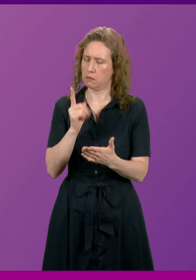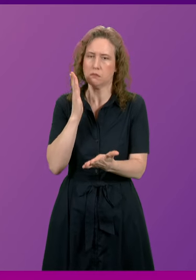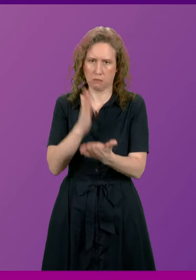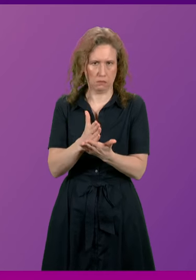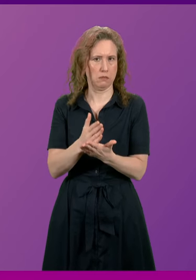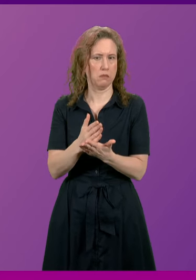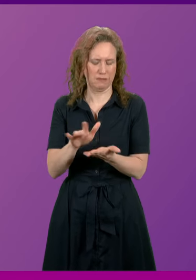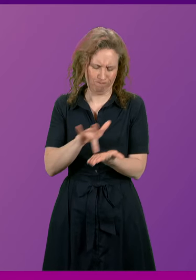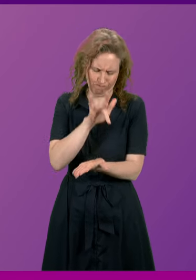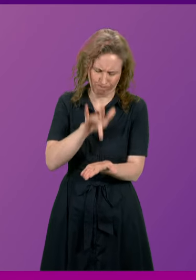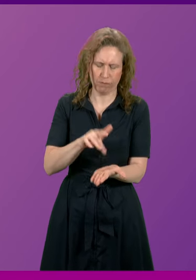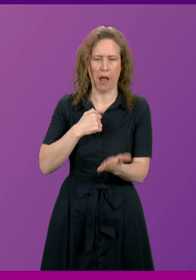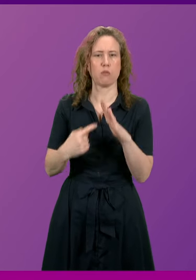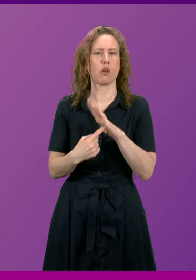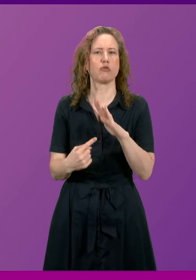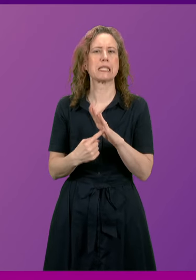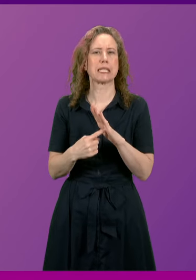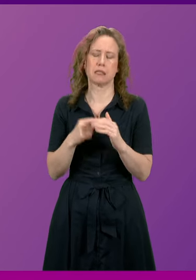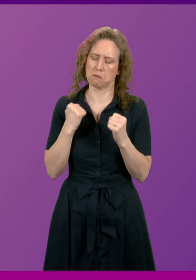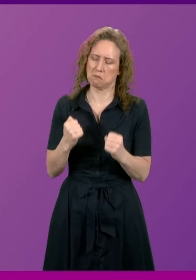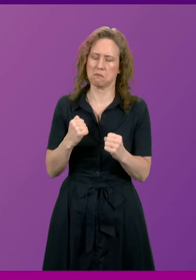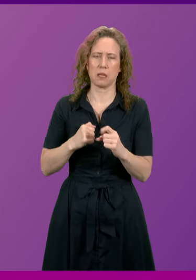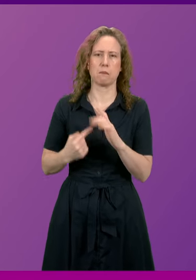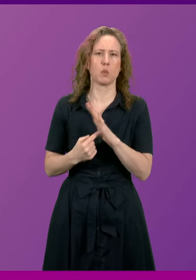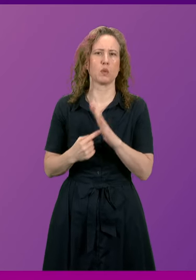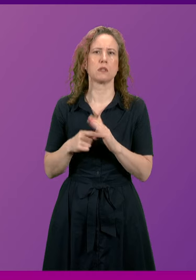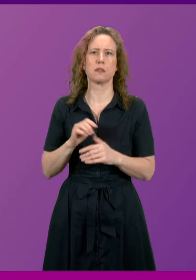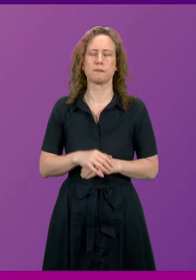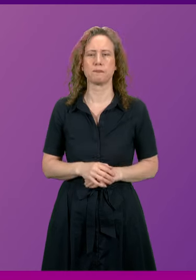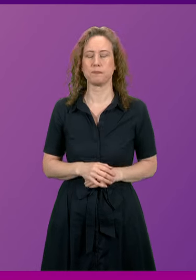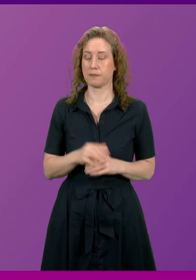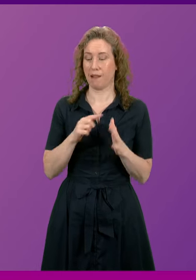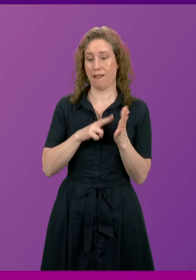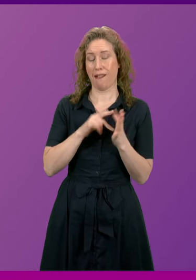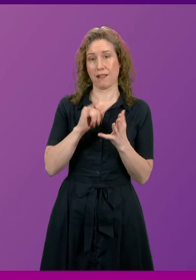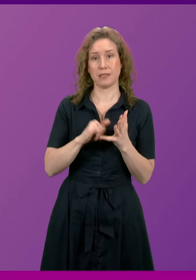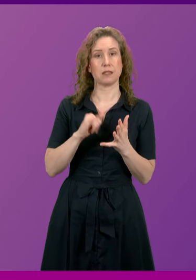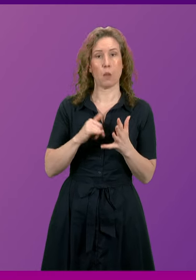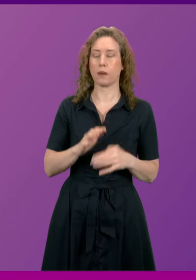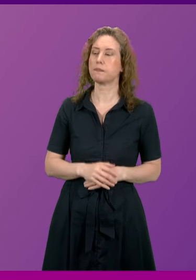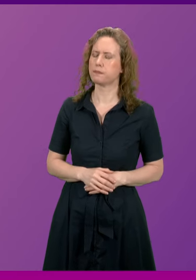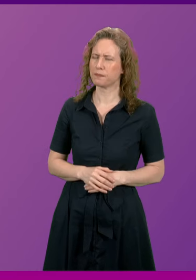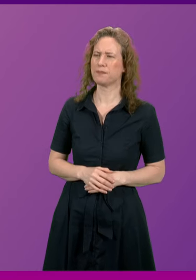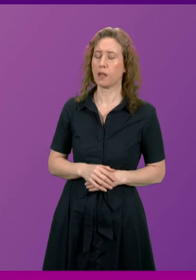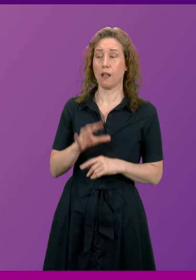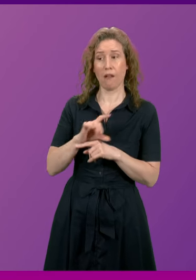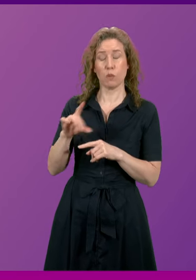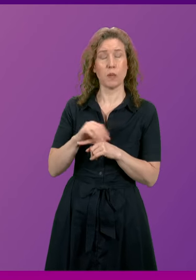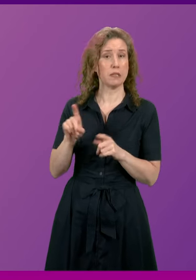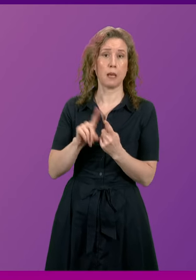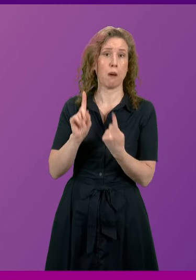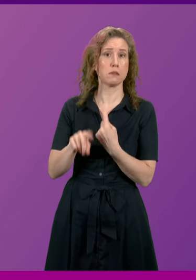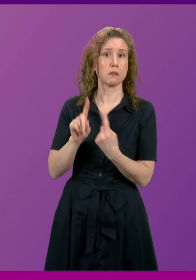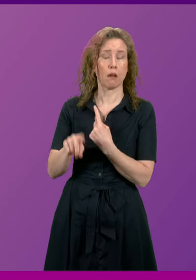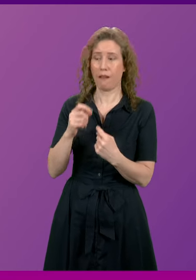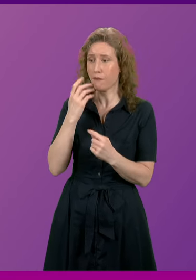be fundamental to the priorities I take forward on behalf of the people of Scotland. Anna Sauer. We hear the same answer week after week month